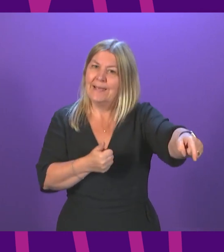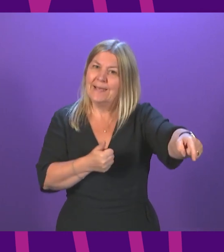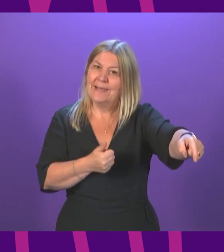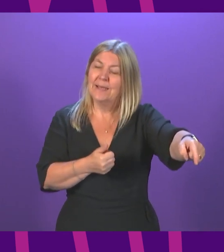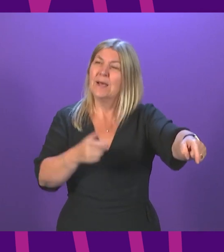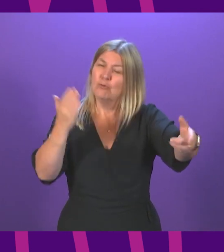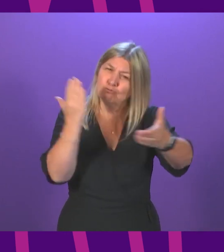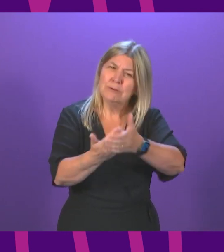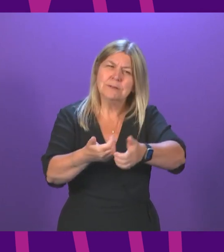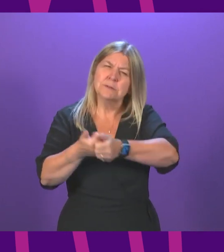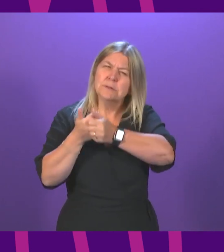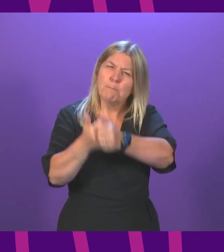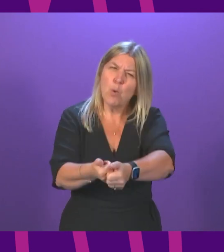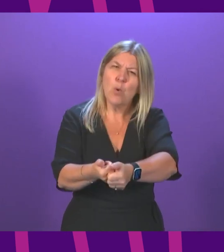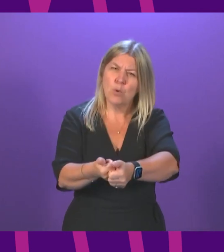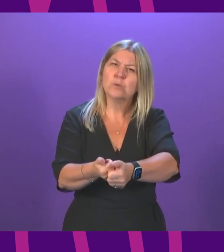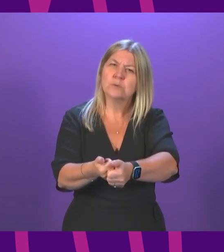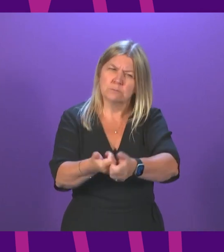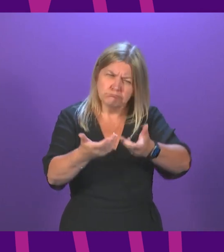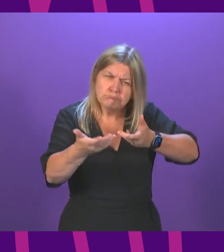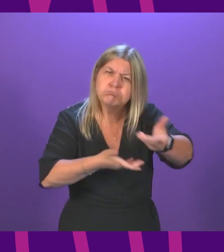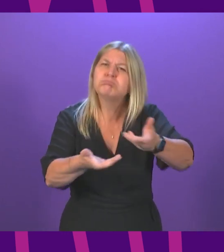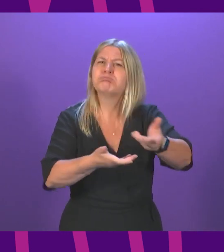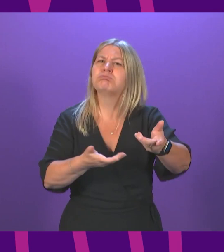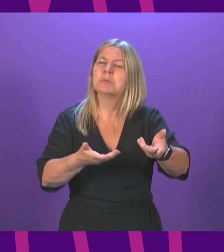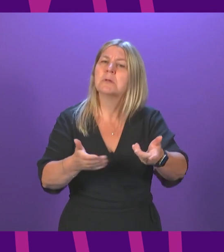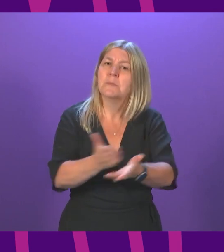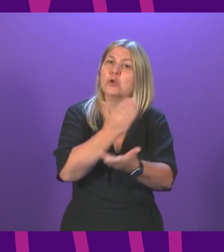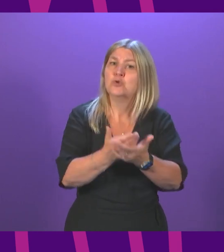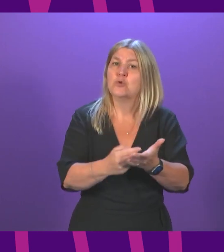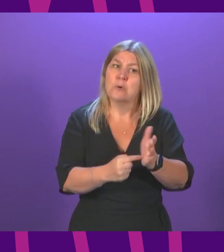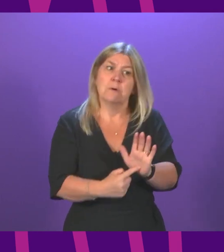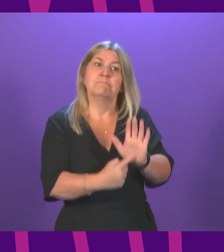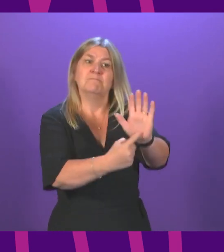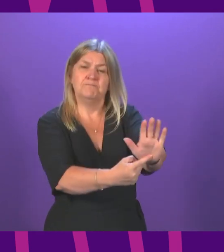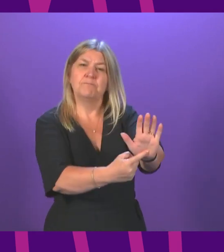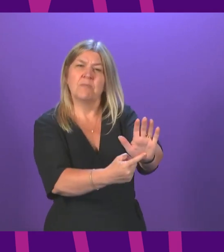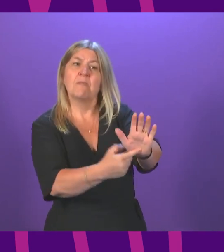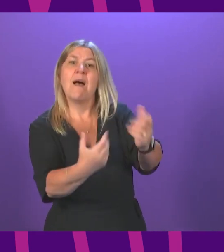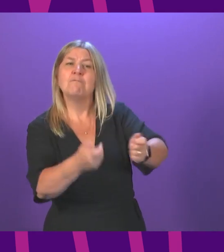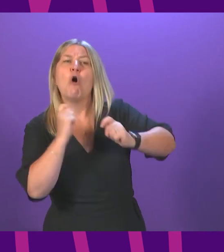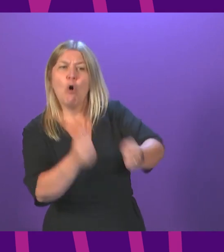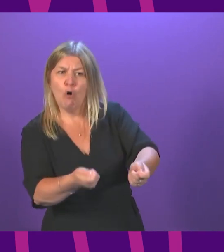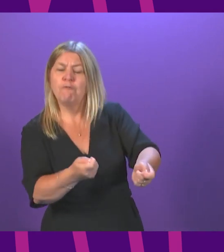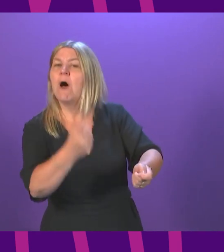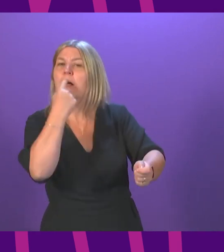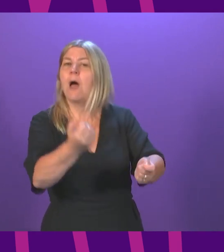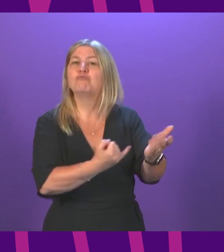is possible to make sure that they are presented with an offer they cannot refuse?